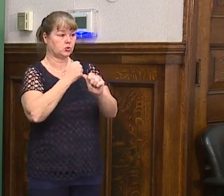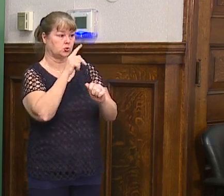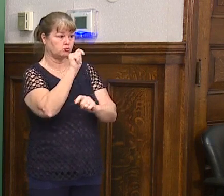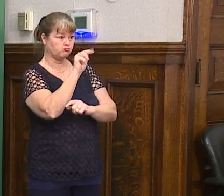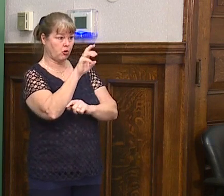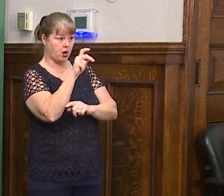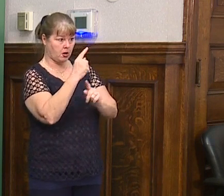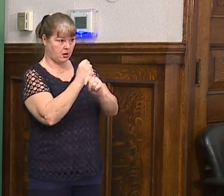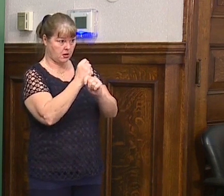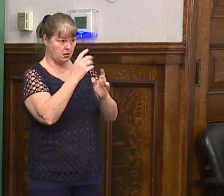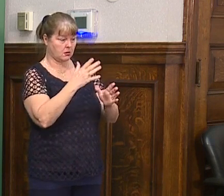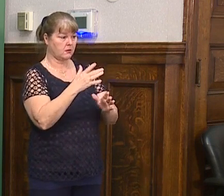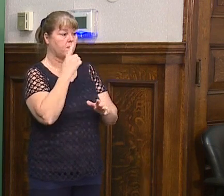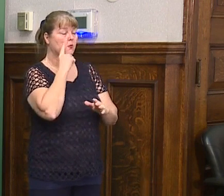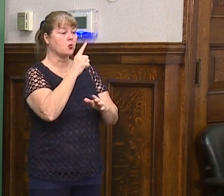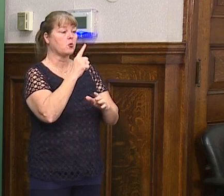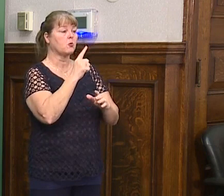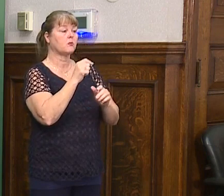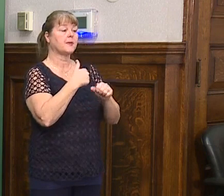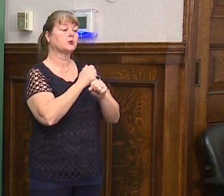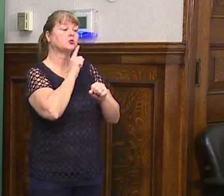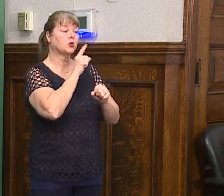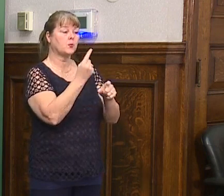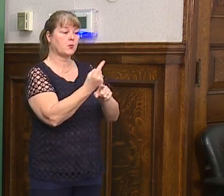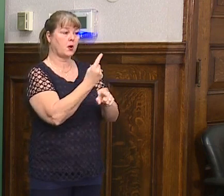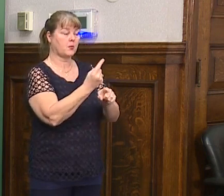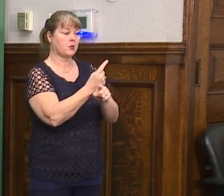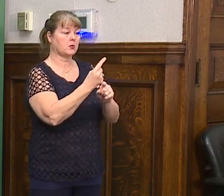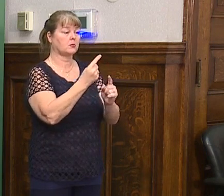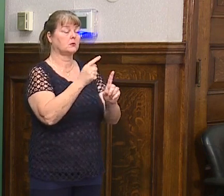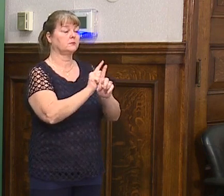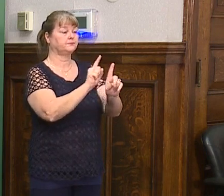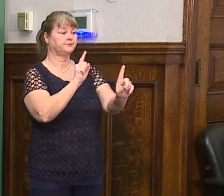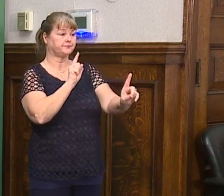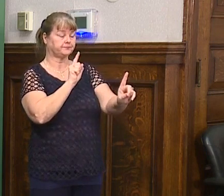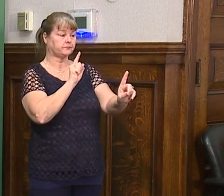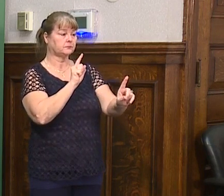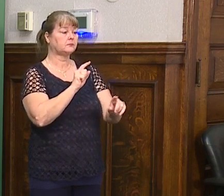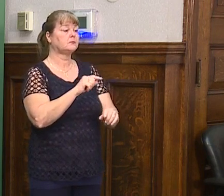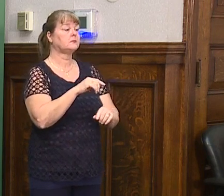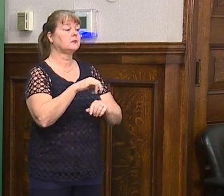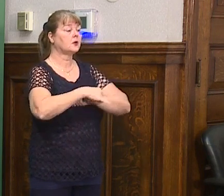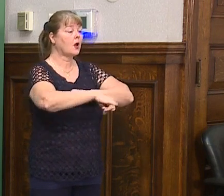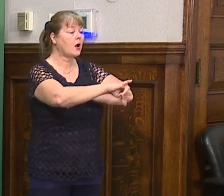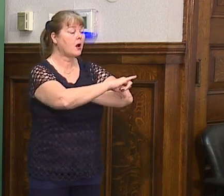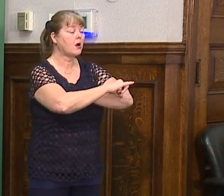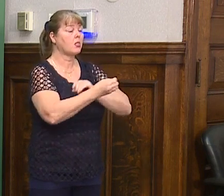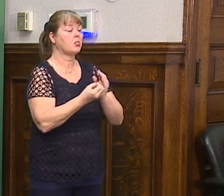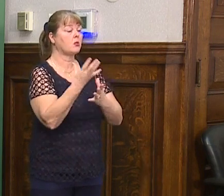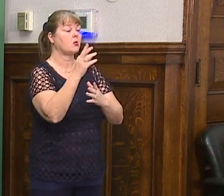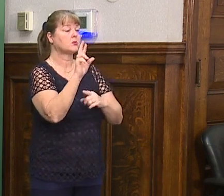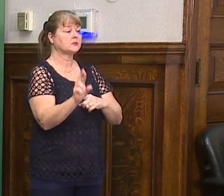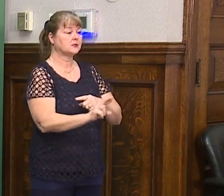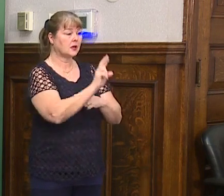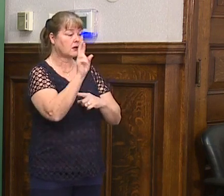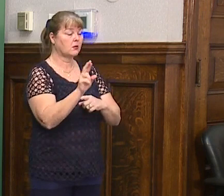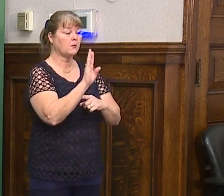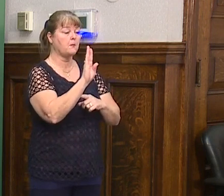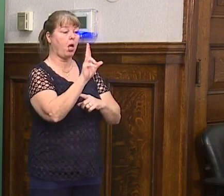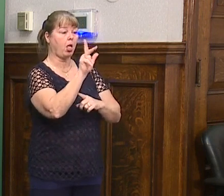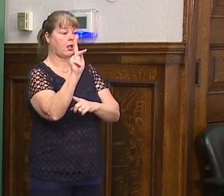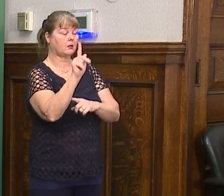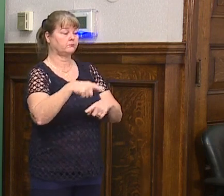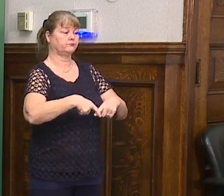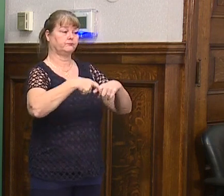ensure proper social distancing. Yard waste, recycling, and bulk item pickup